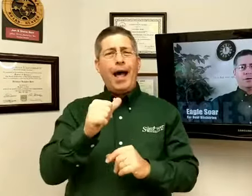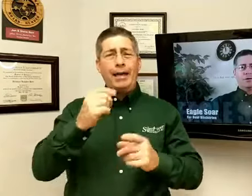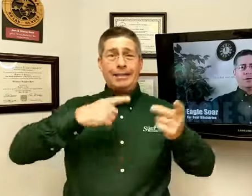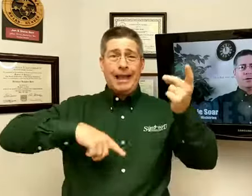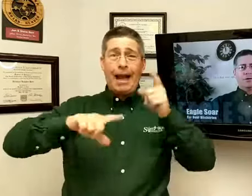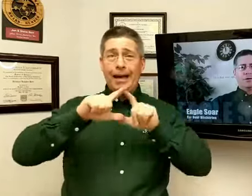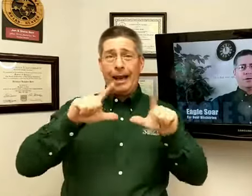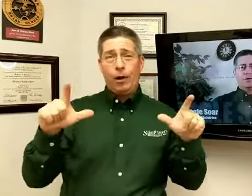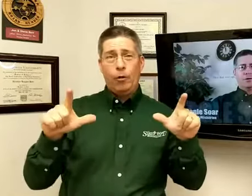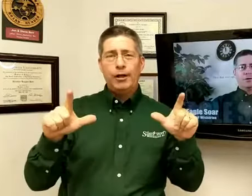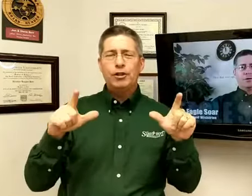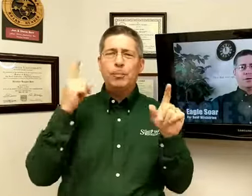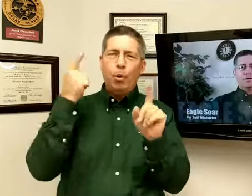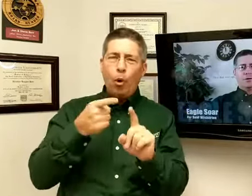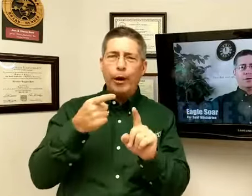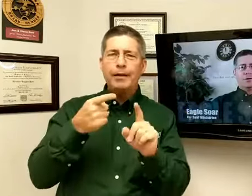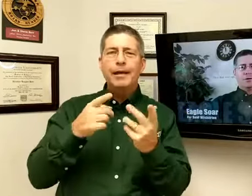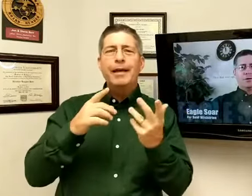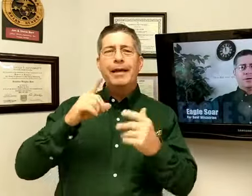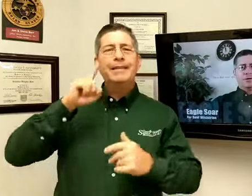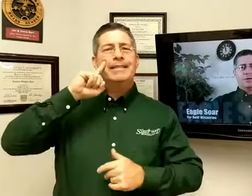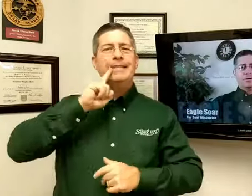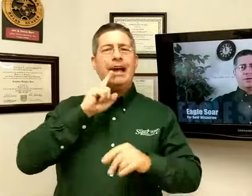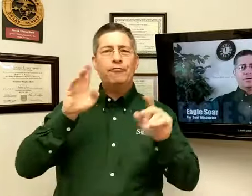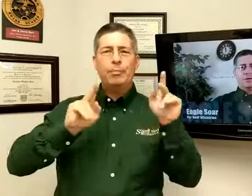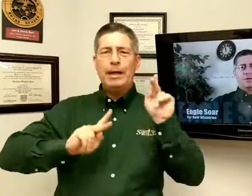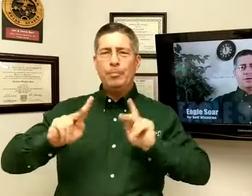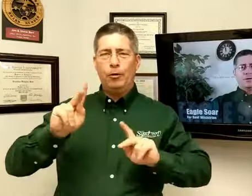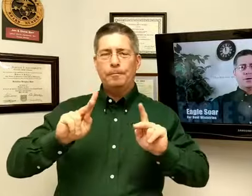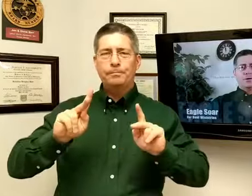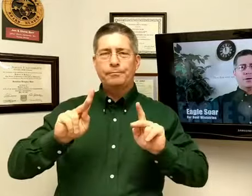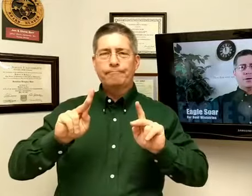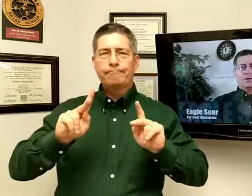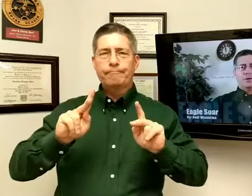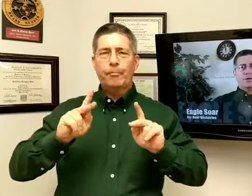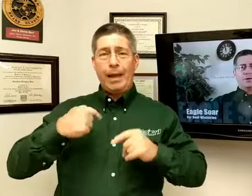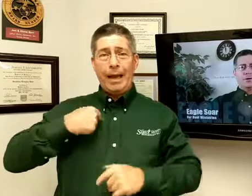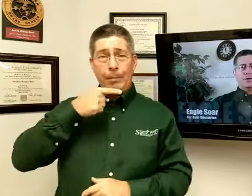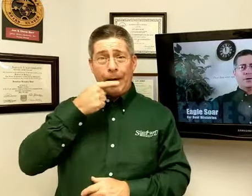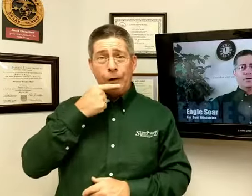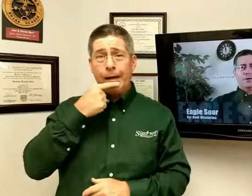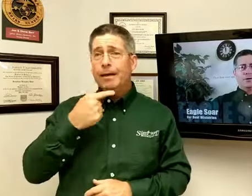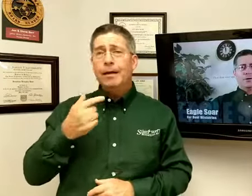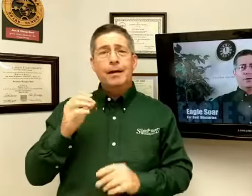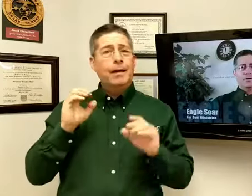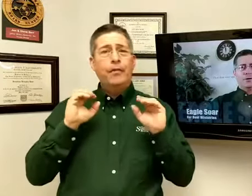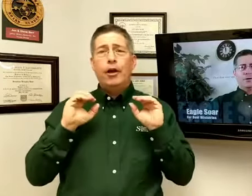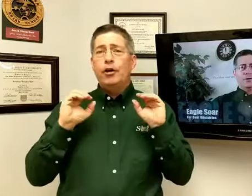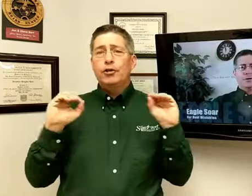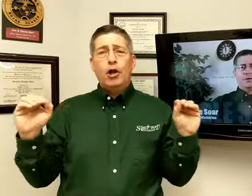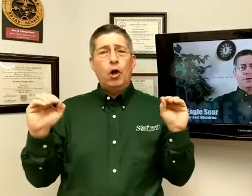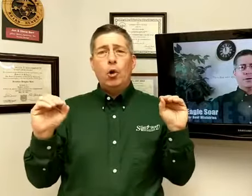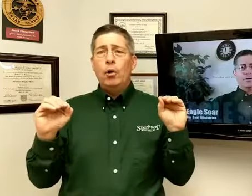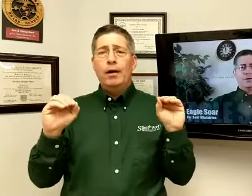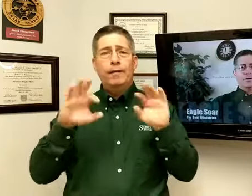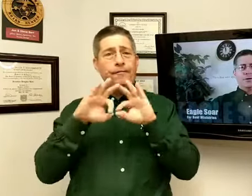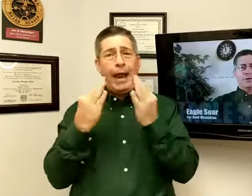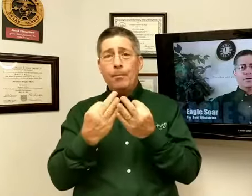sign language. The point is deaf people. I'm hearing there's no family.